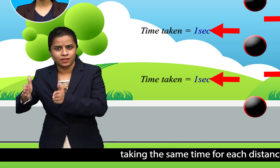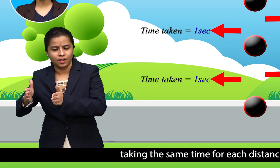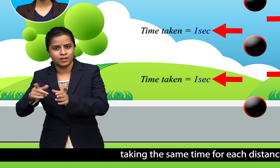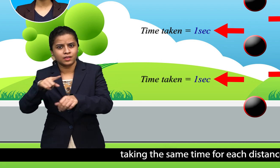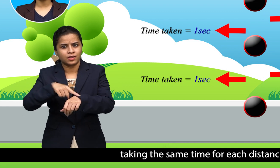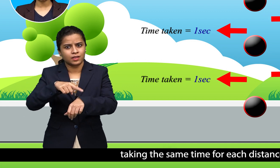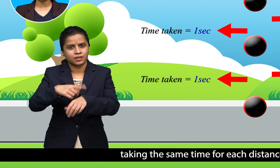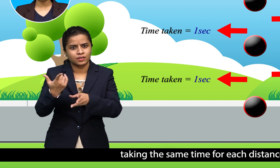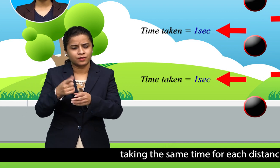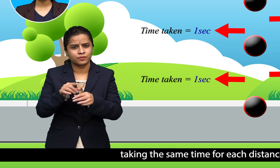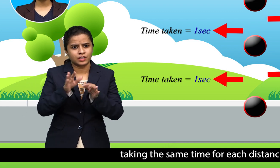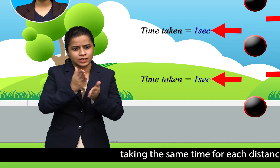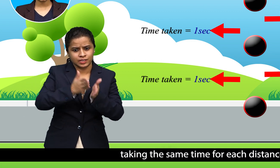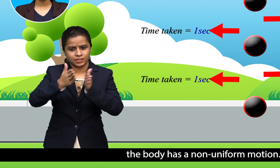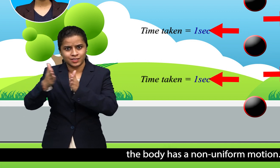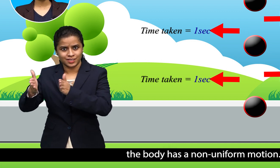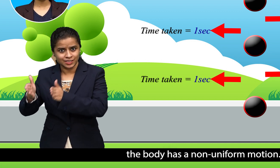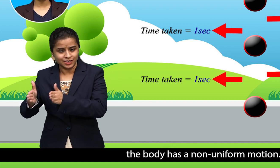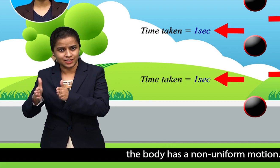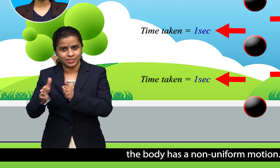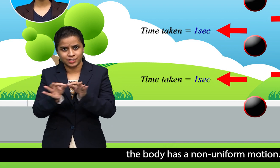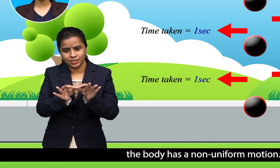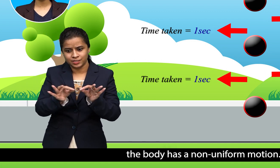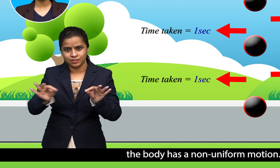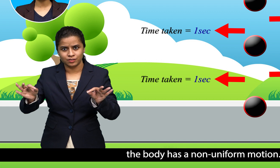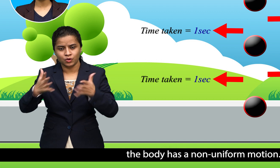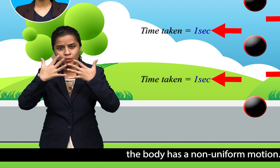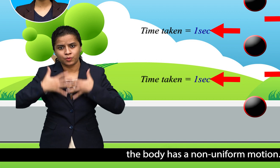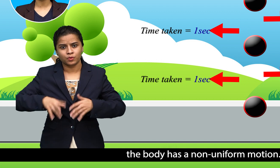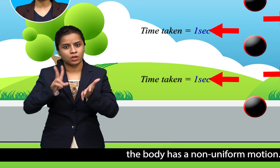each distance the body has a non uniform motion motion